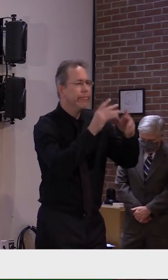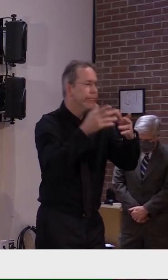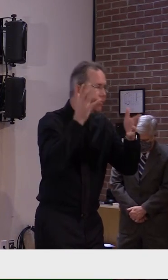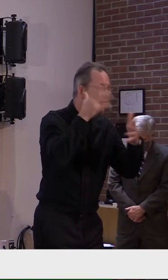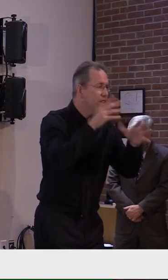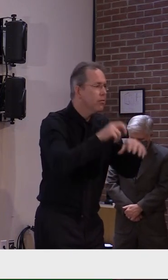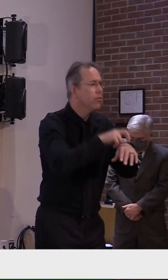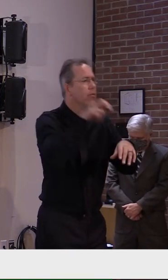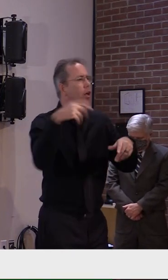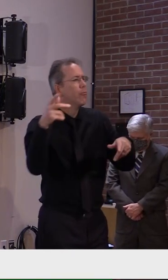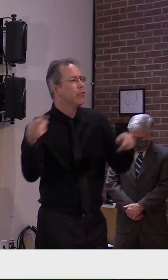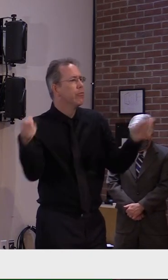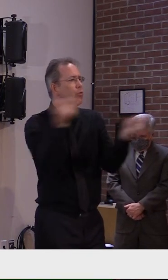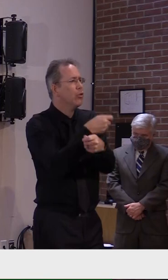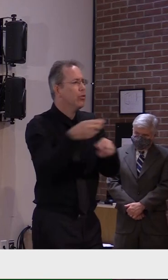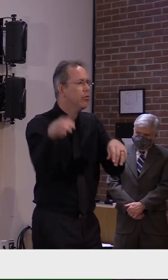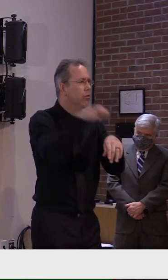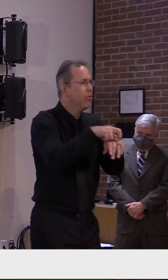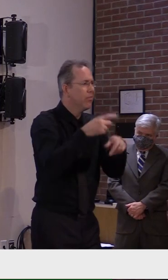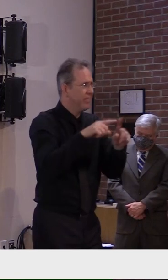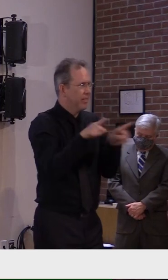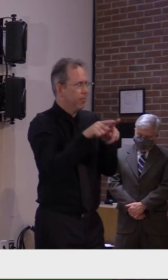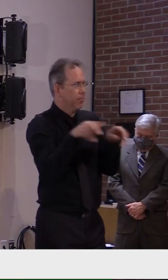guidelines with, uh, religious services.